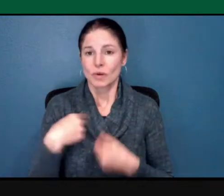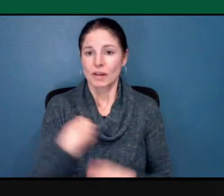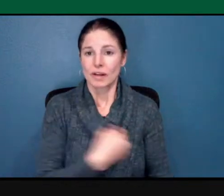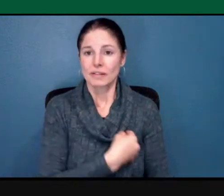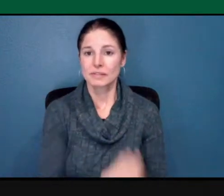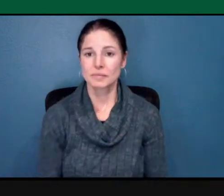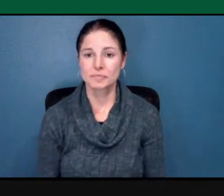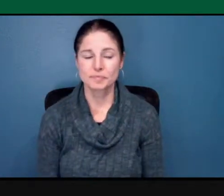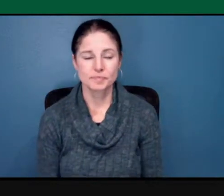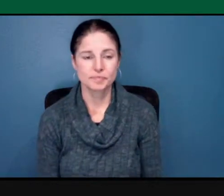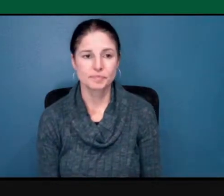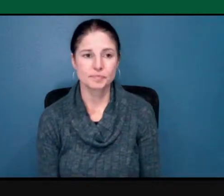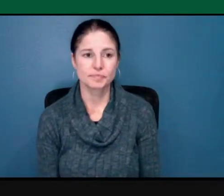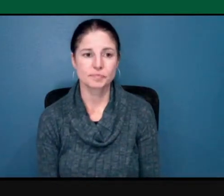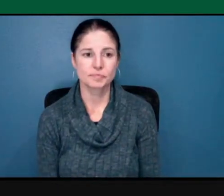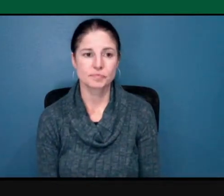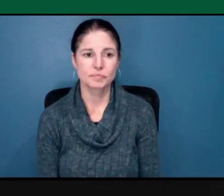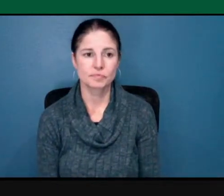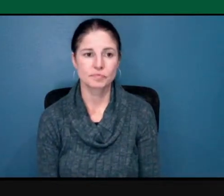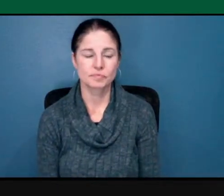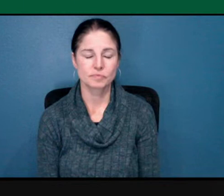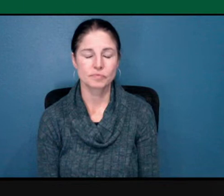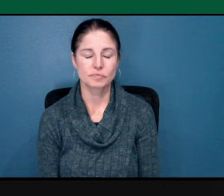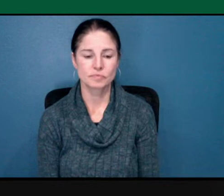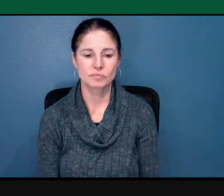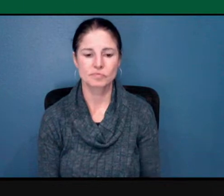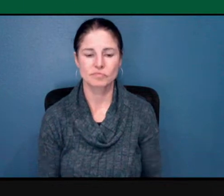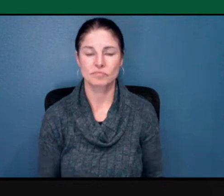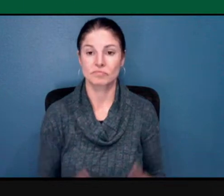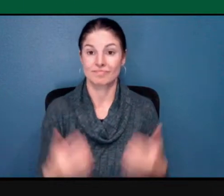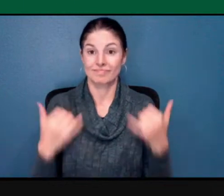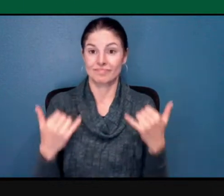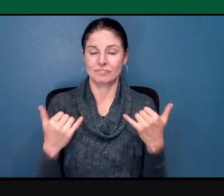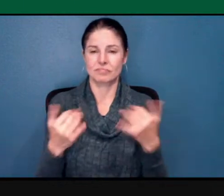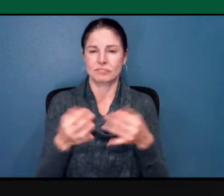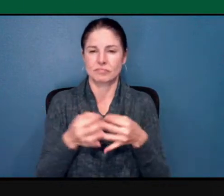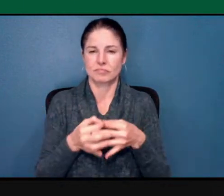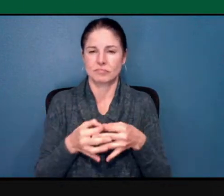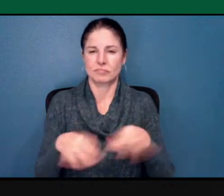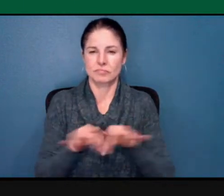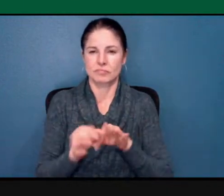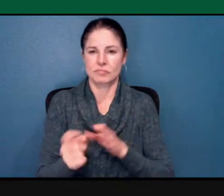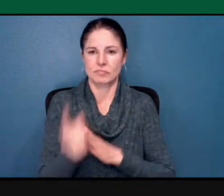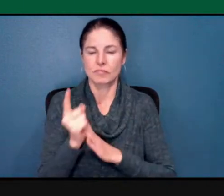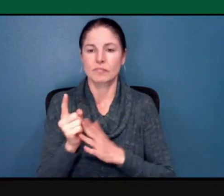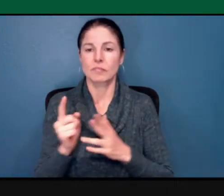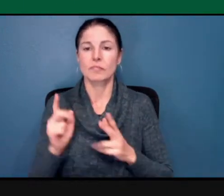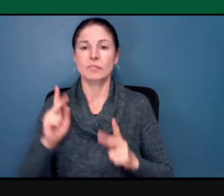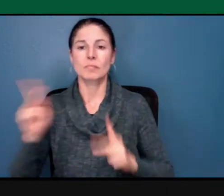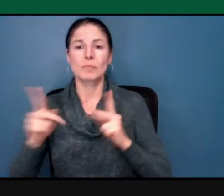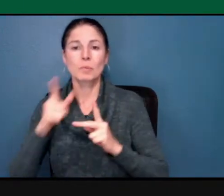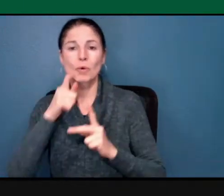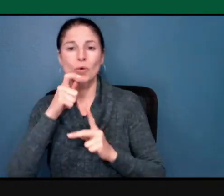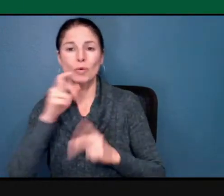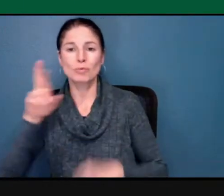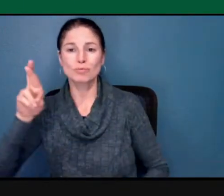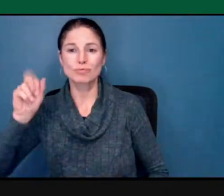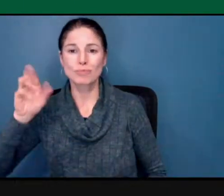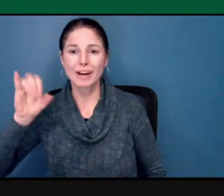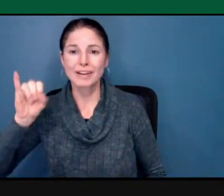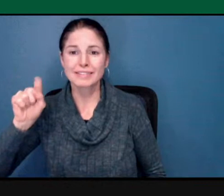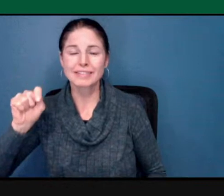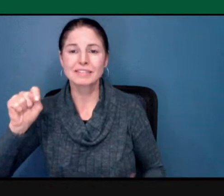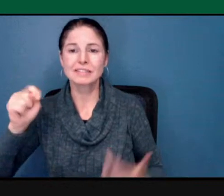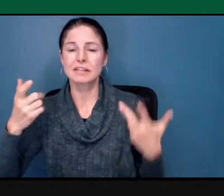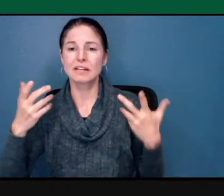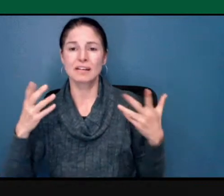We are at a critical juncture, a crucial moment, when the voices of anti-Semitism and racism are ubiquitous and